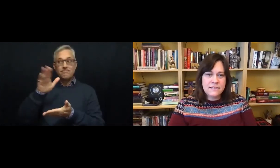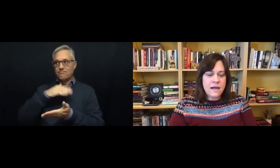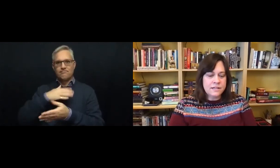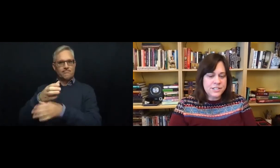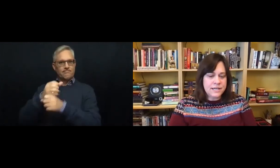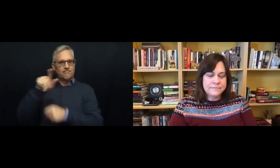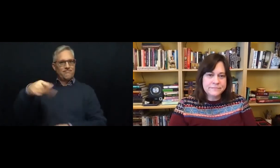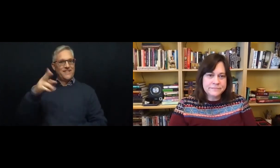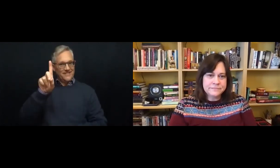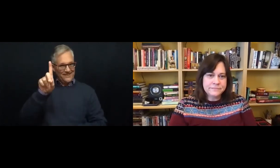theology.